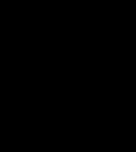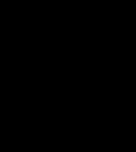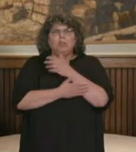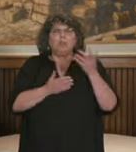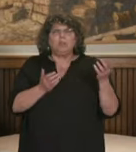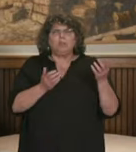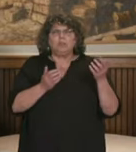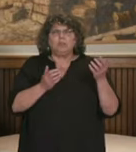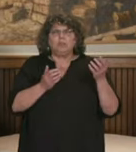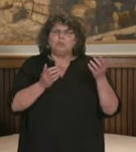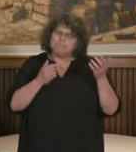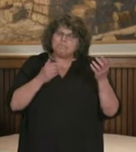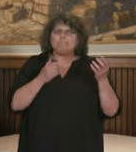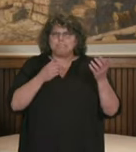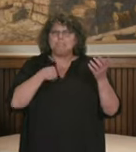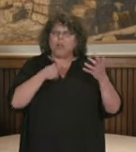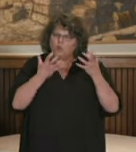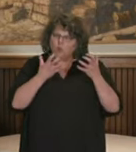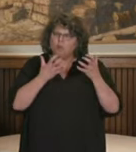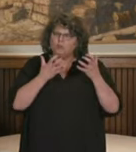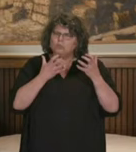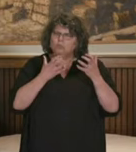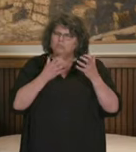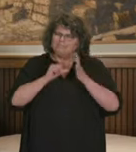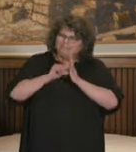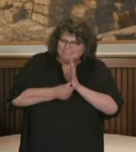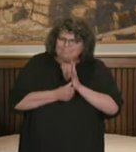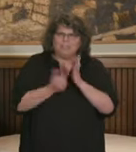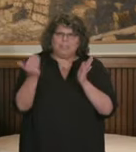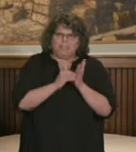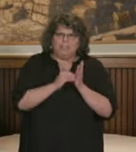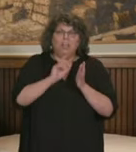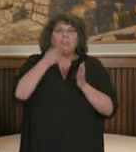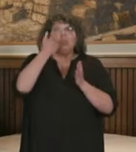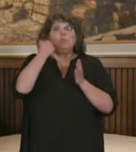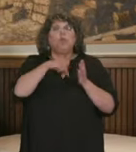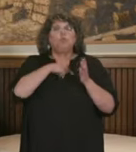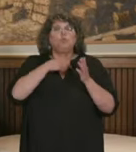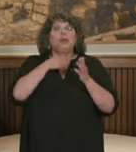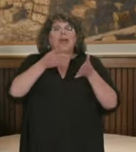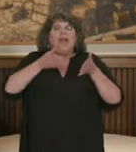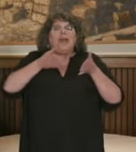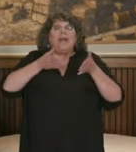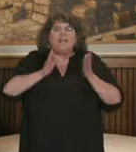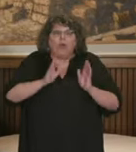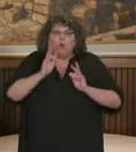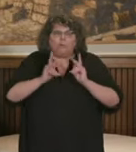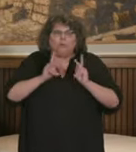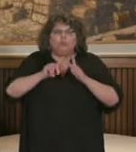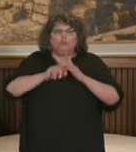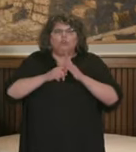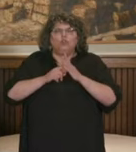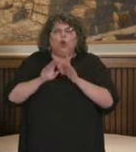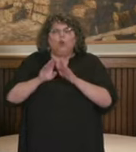again, I want to reinforce that just because we're creating the capacity and